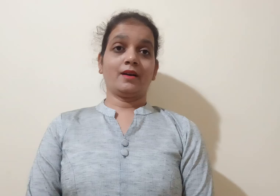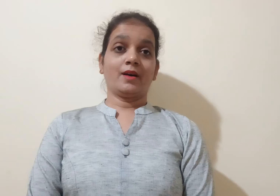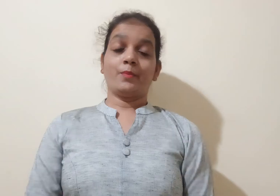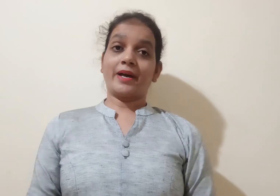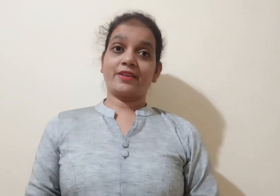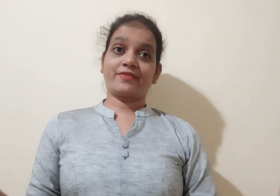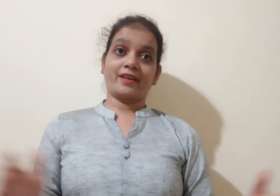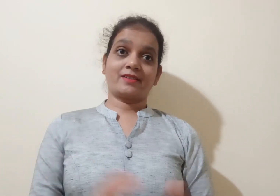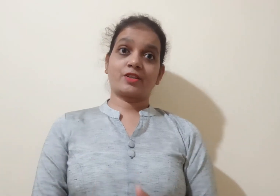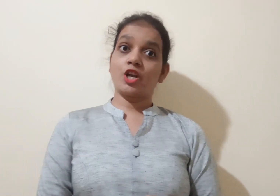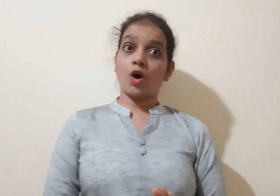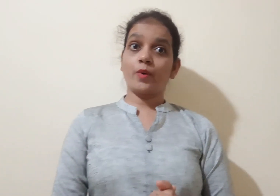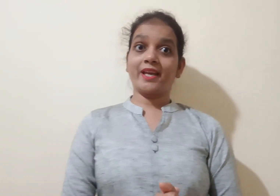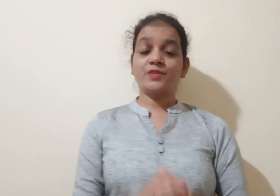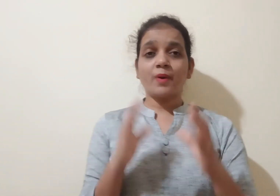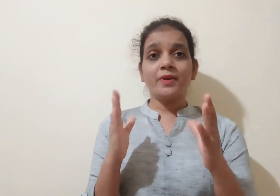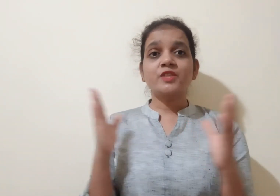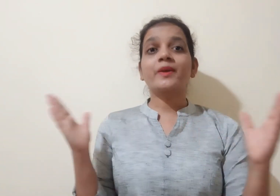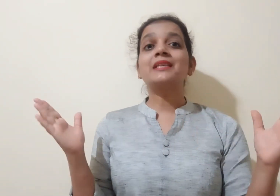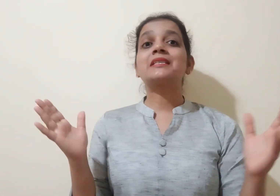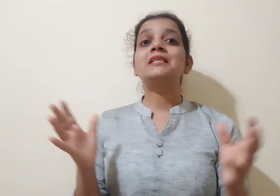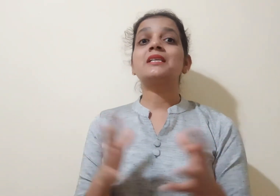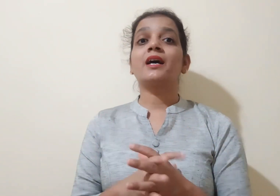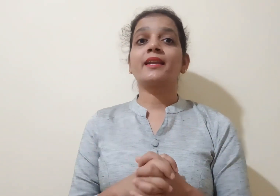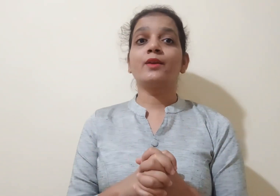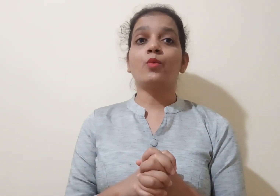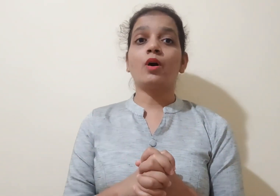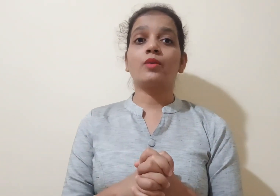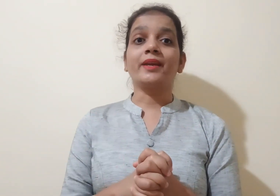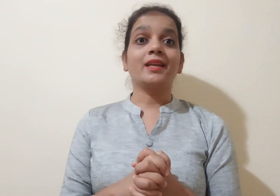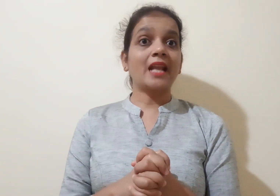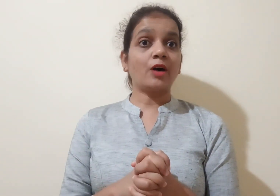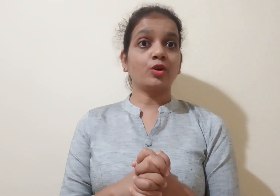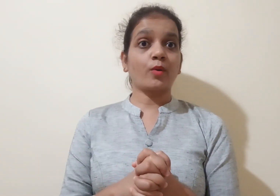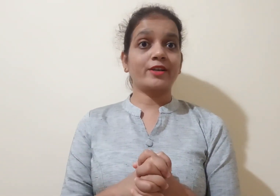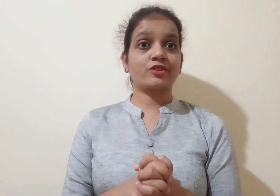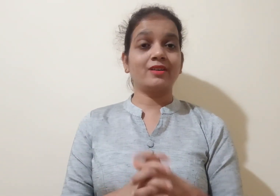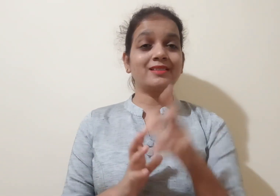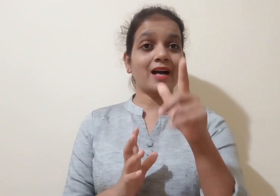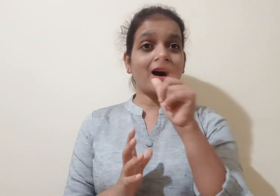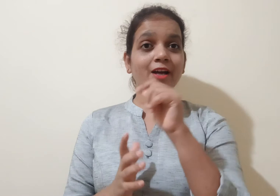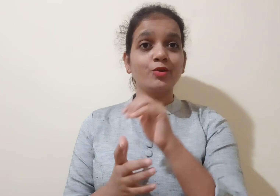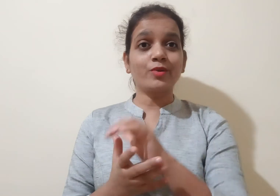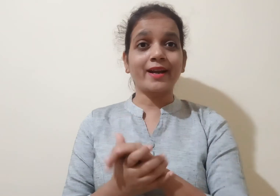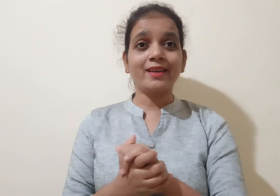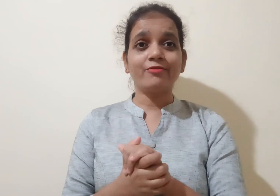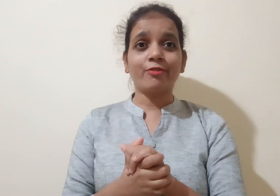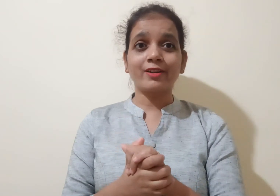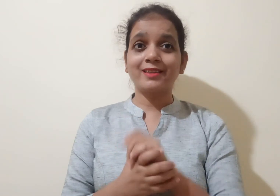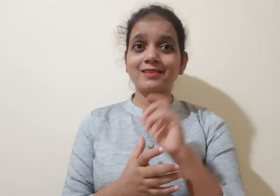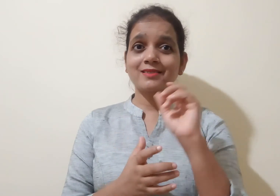My dear friends, nowadays public speaking skills are evolving. Now the question is, are you ready for this